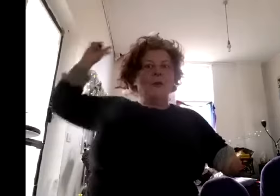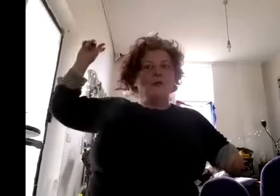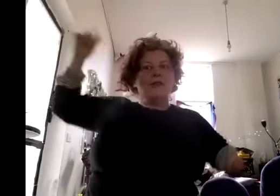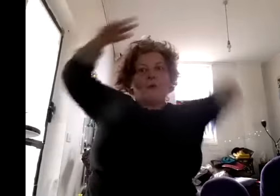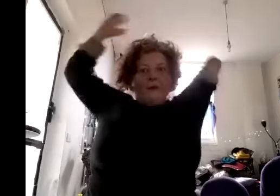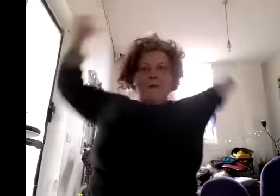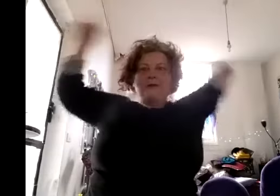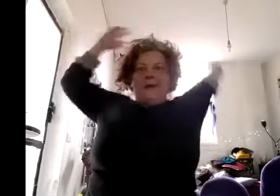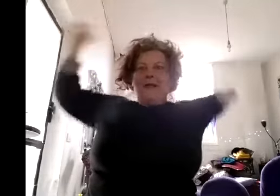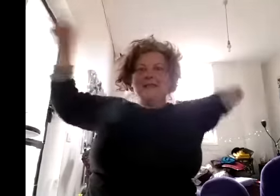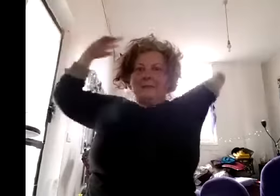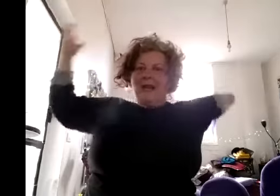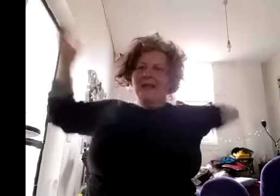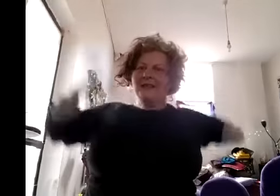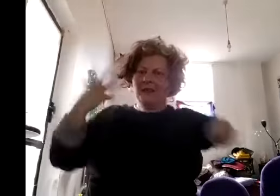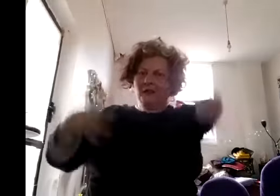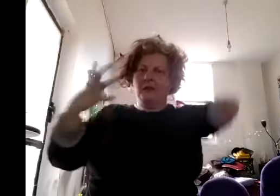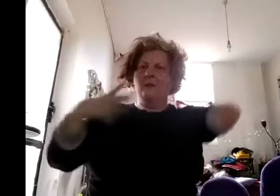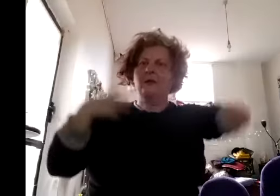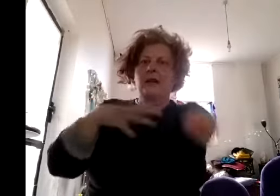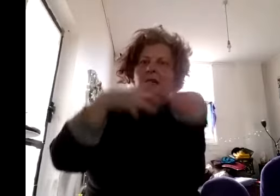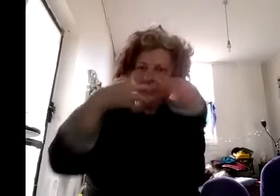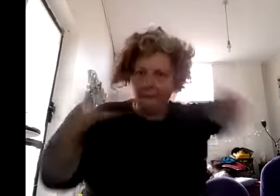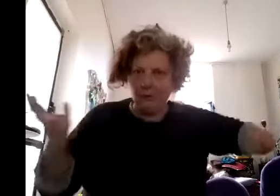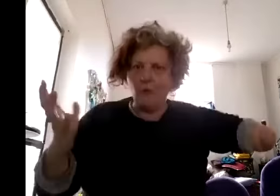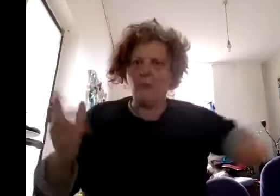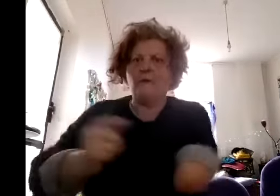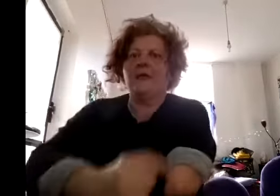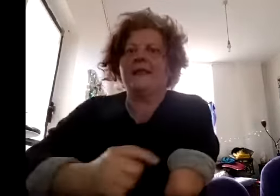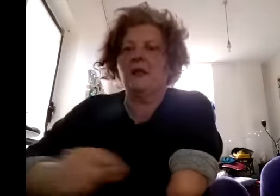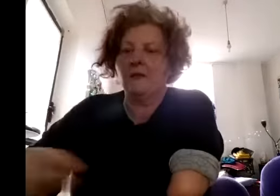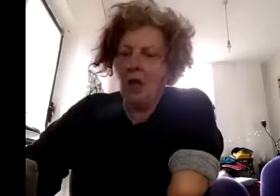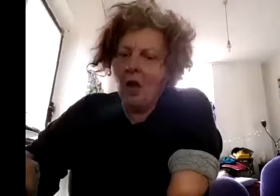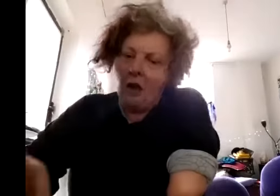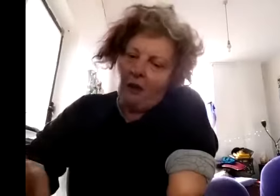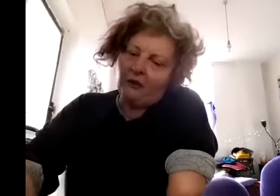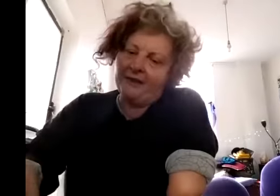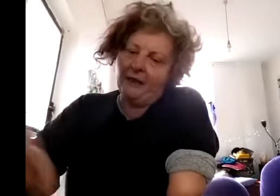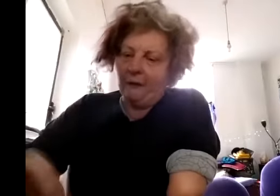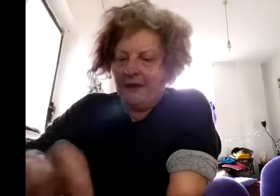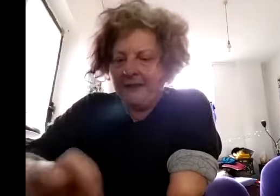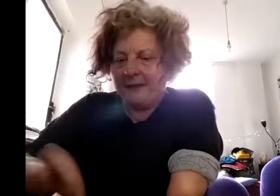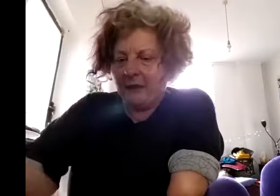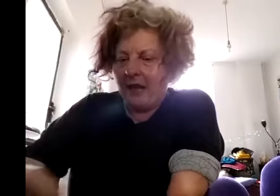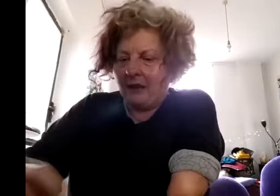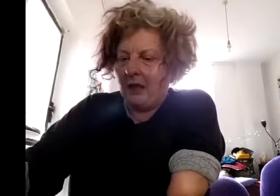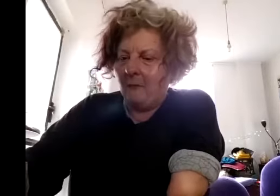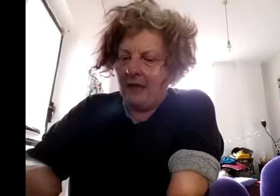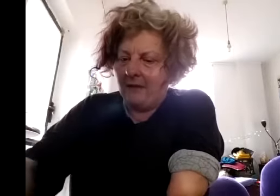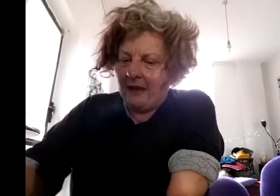also all the multimedia displays that you do i mean you're a very all performer yourself i just a few things stood out um in that in